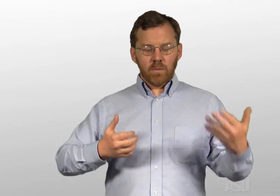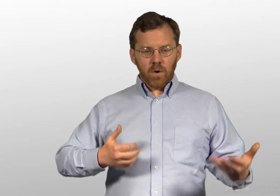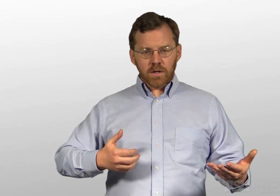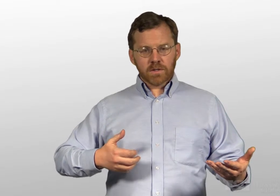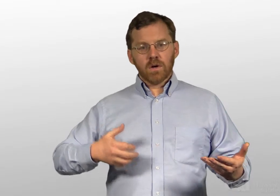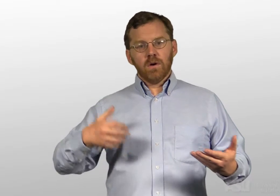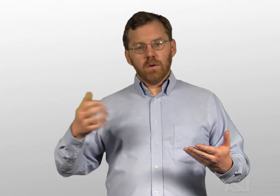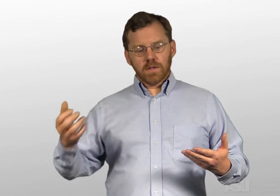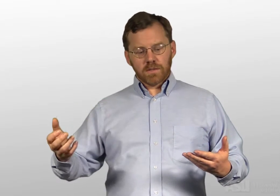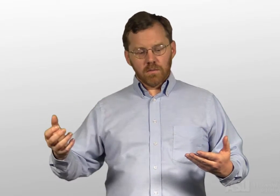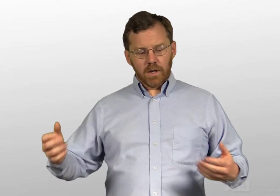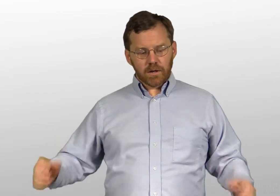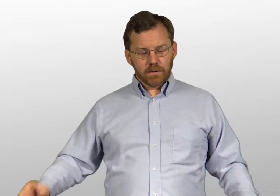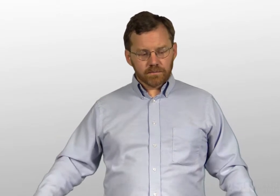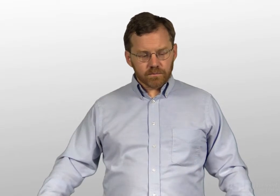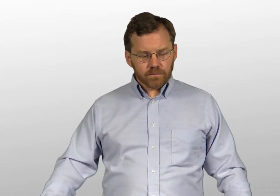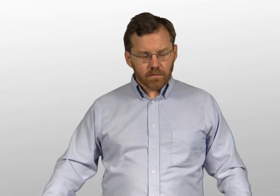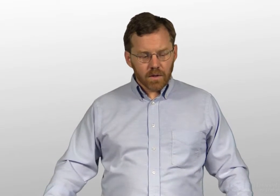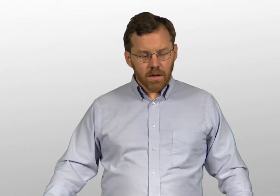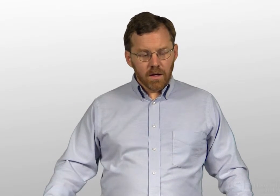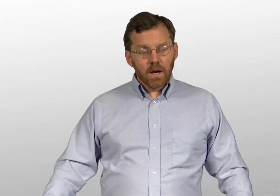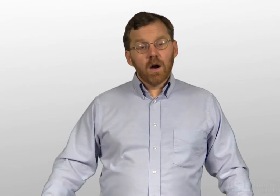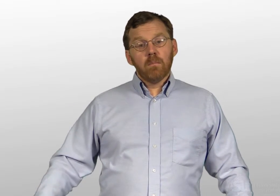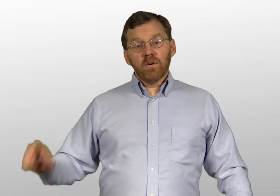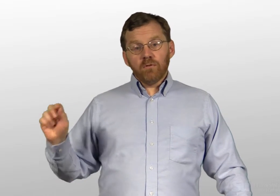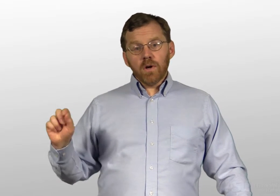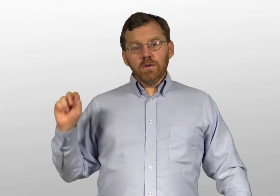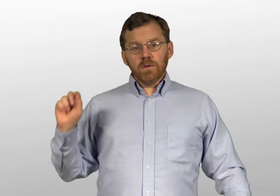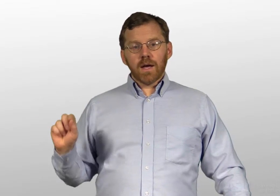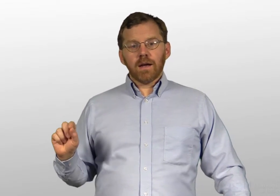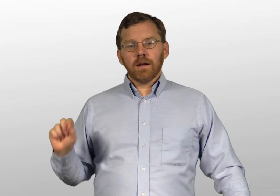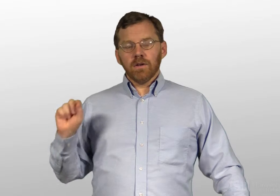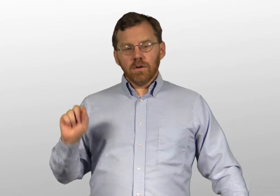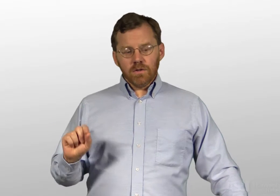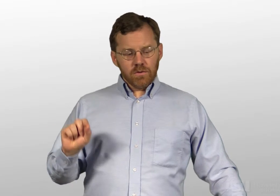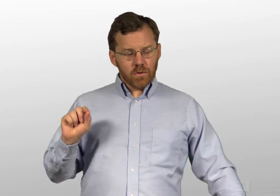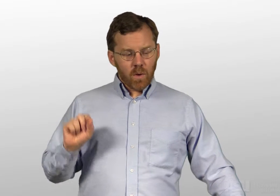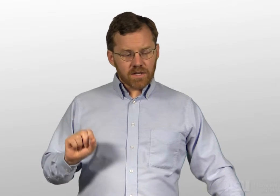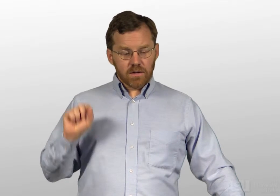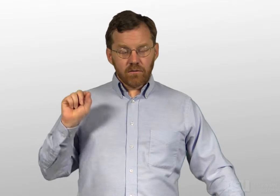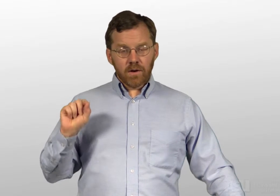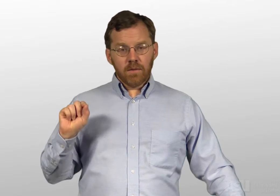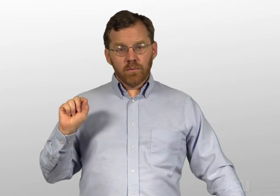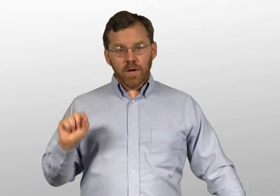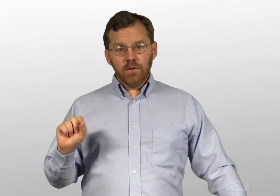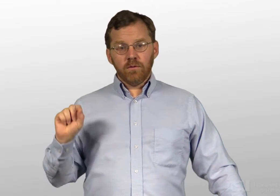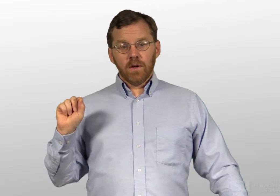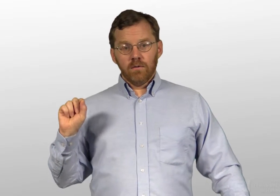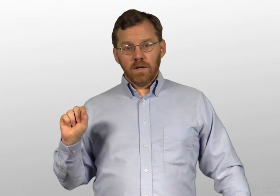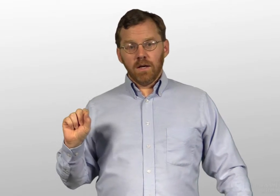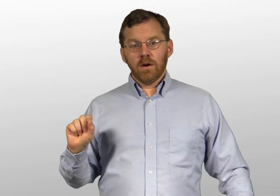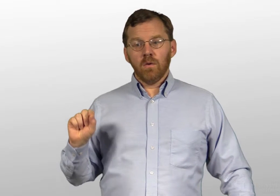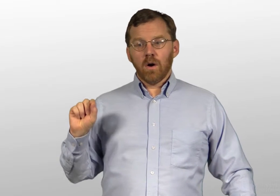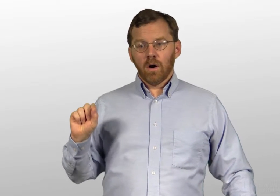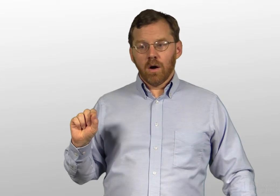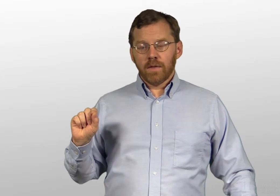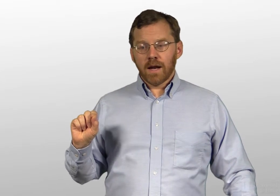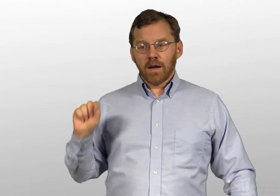works or doesn't work. Before you do that, I'd encourage you to watch the very brief video that I